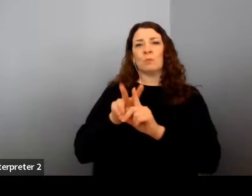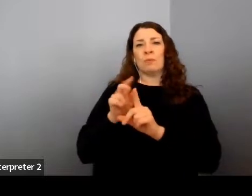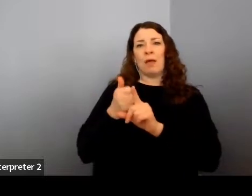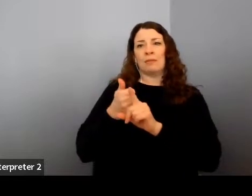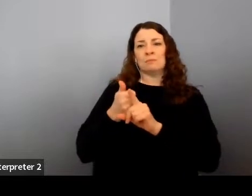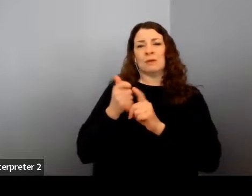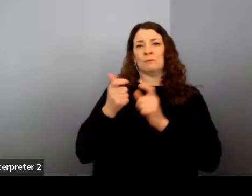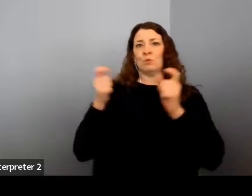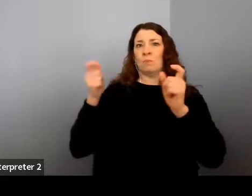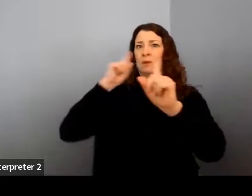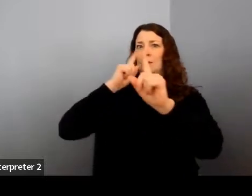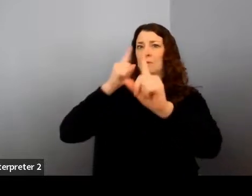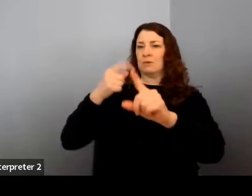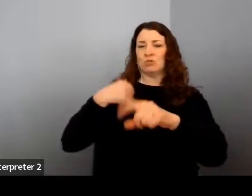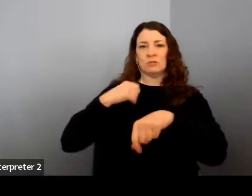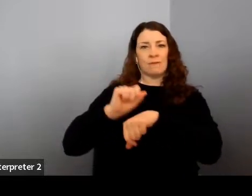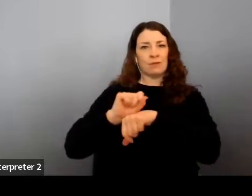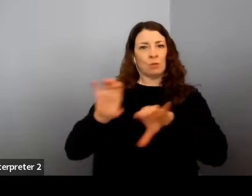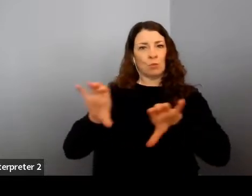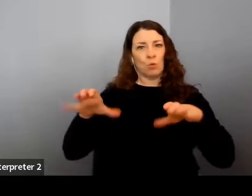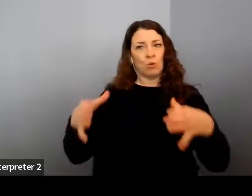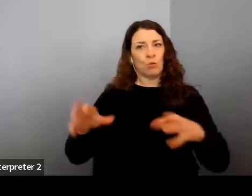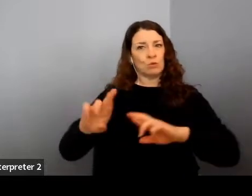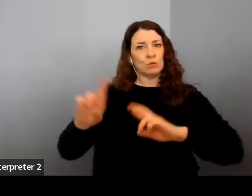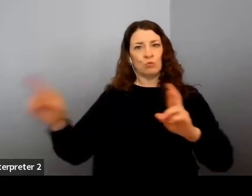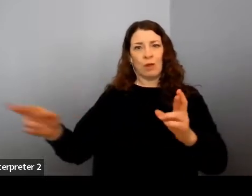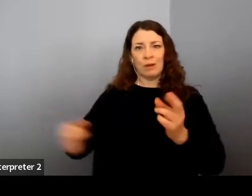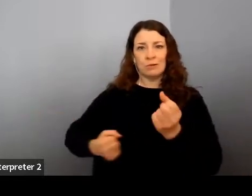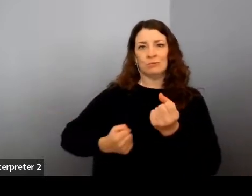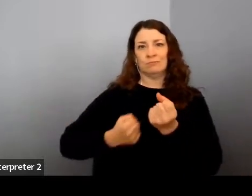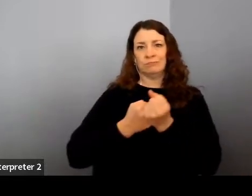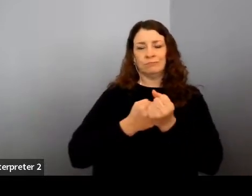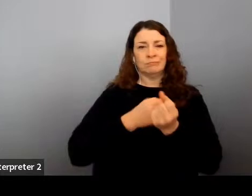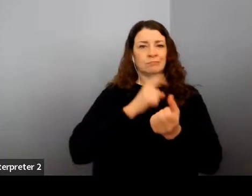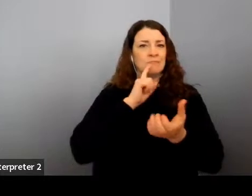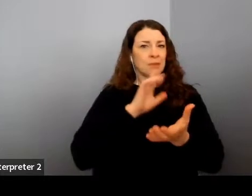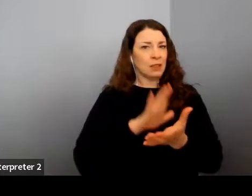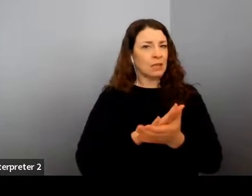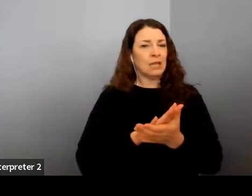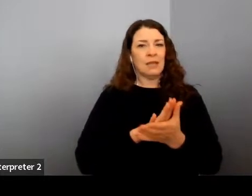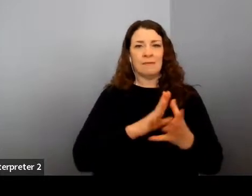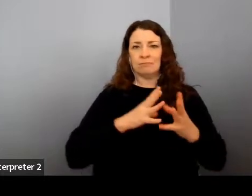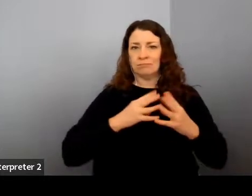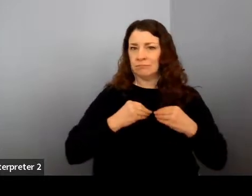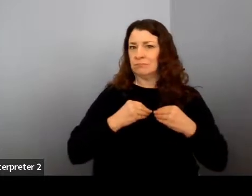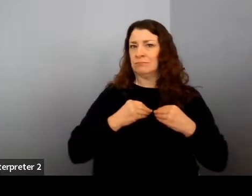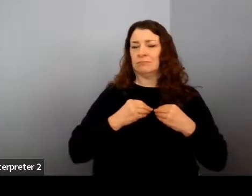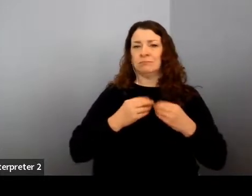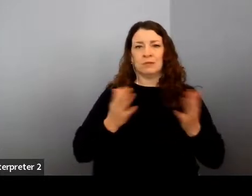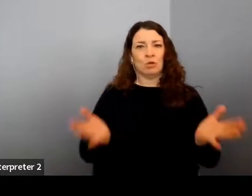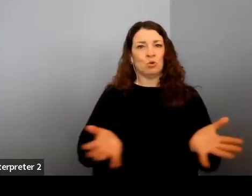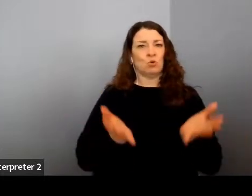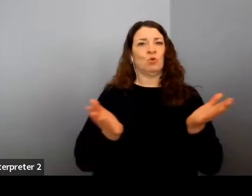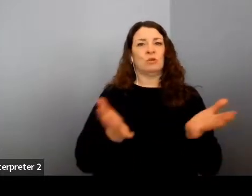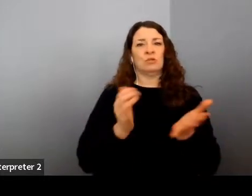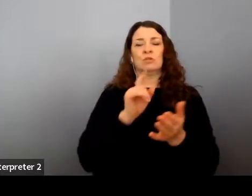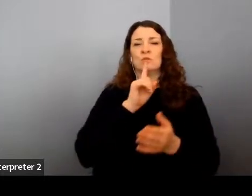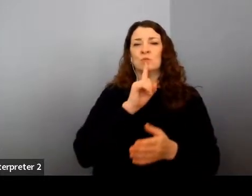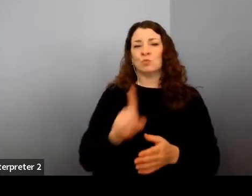having a workforce that is ready to believe and embrace and empower that is something that is just incredibly